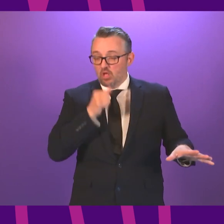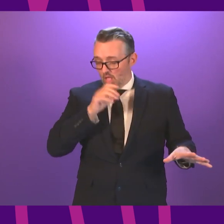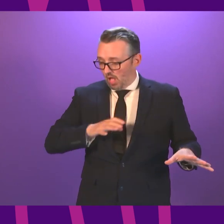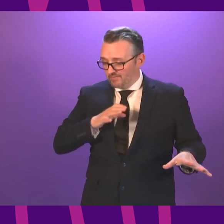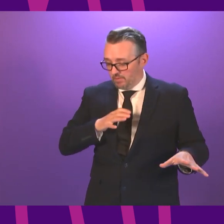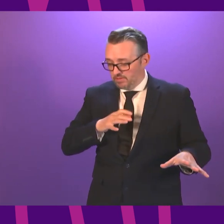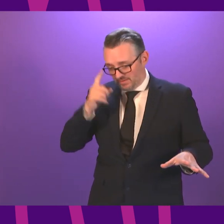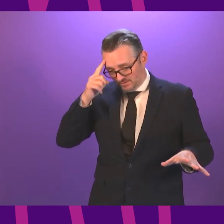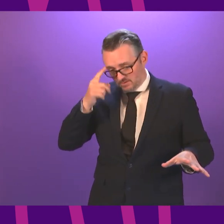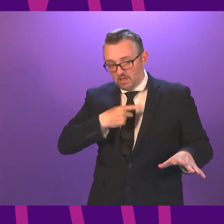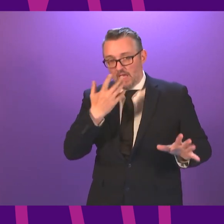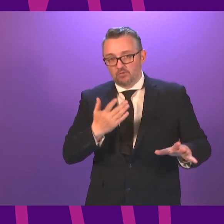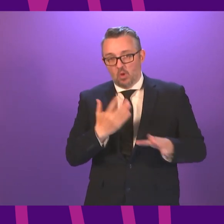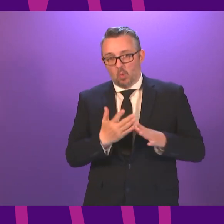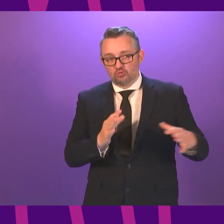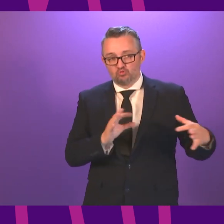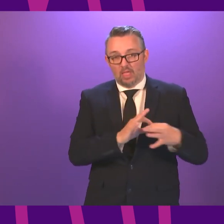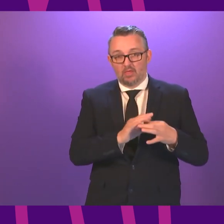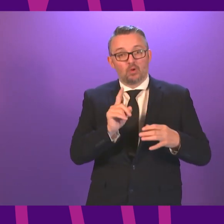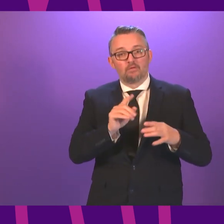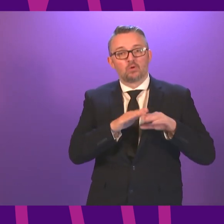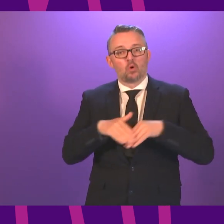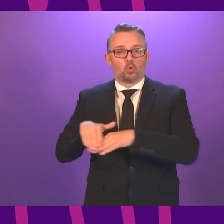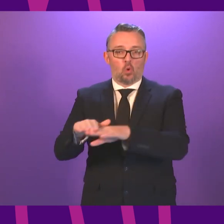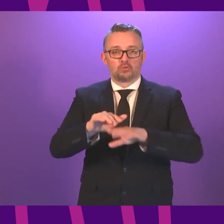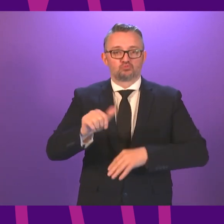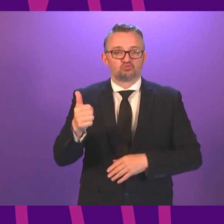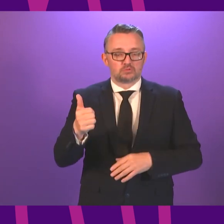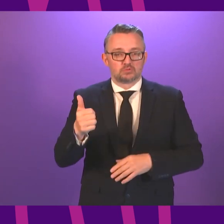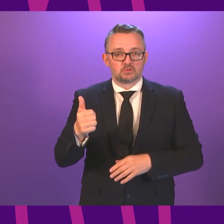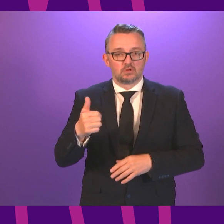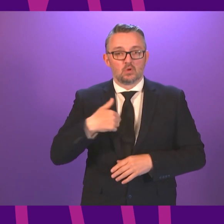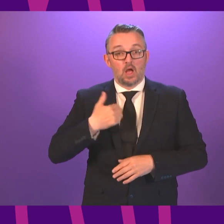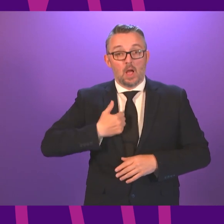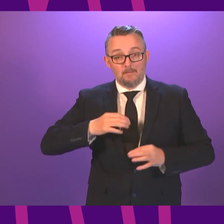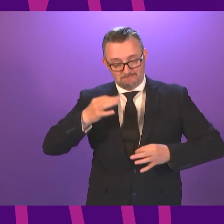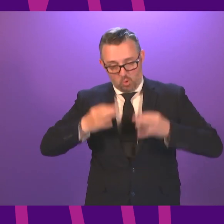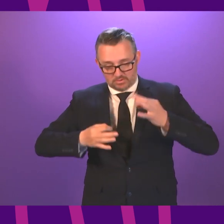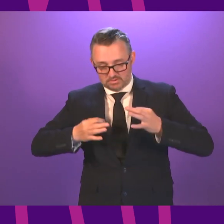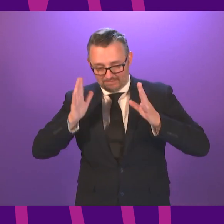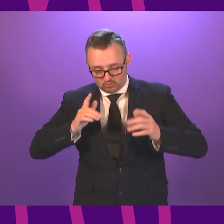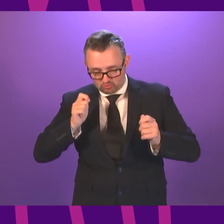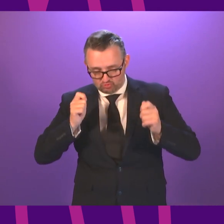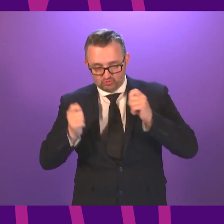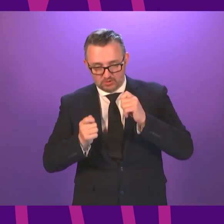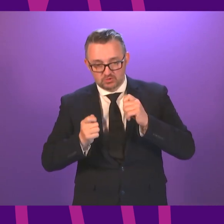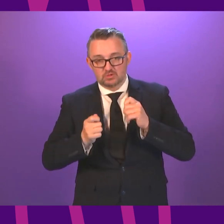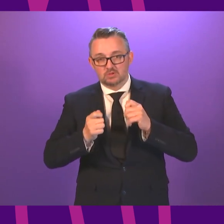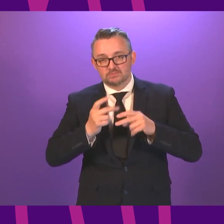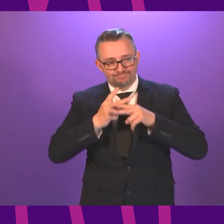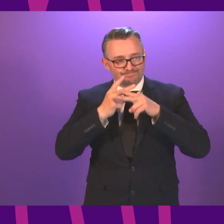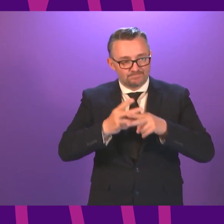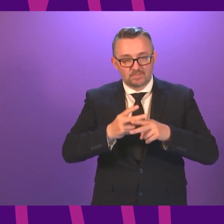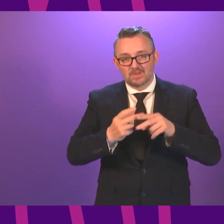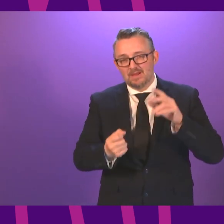to find new ways of working for the common good, to change the dynamic of our politics for the better and give meaning to the founding